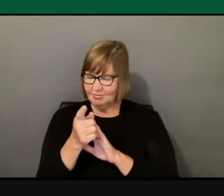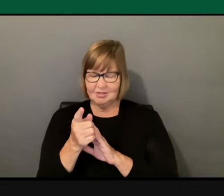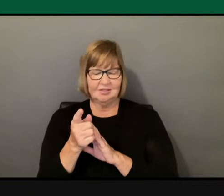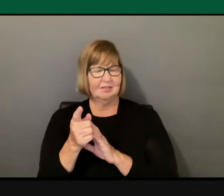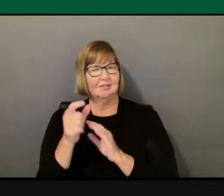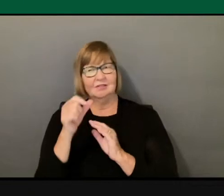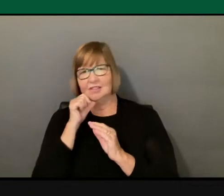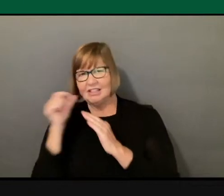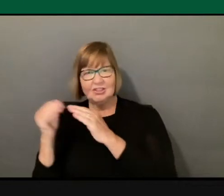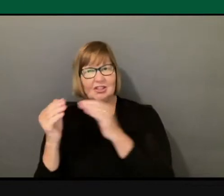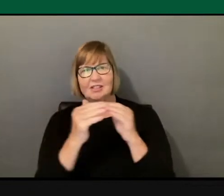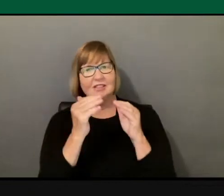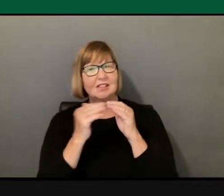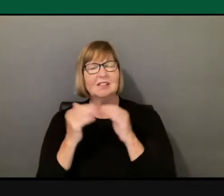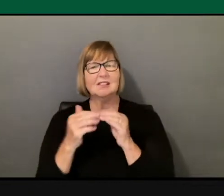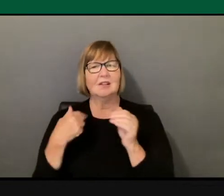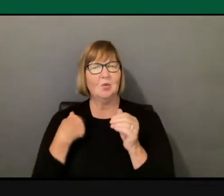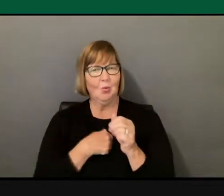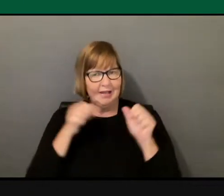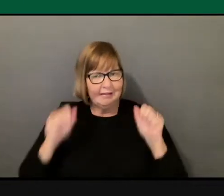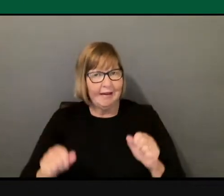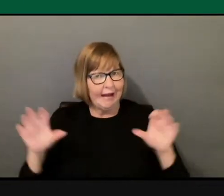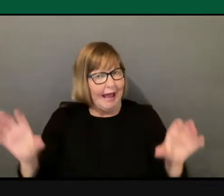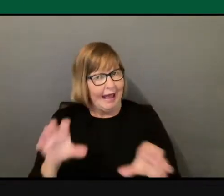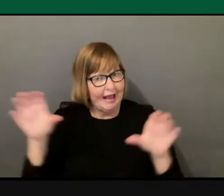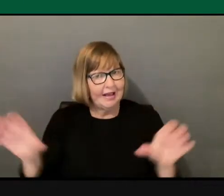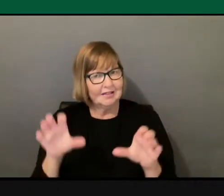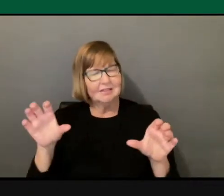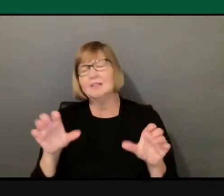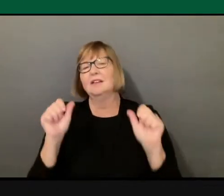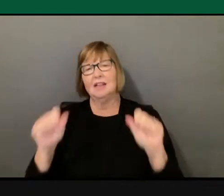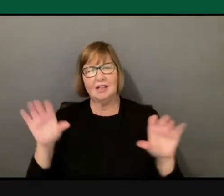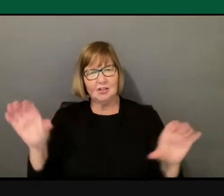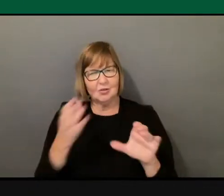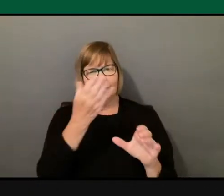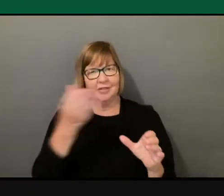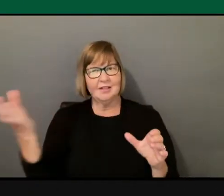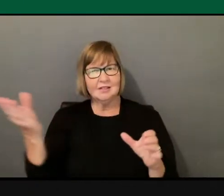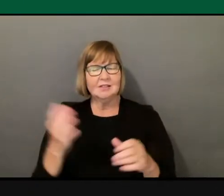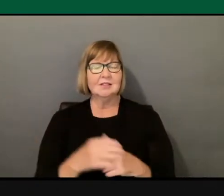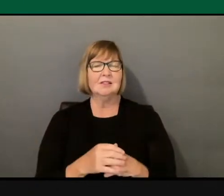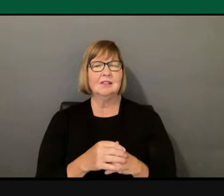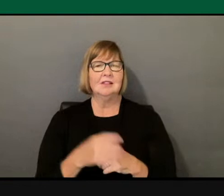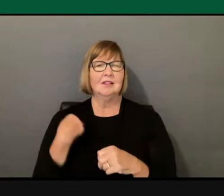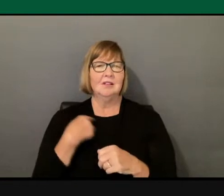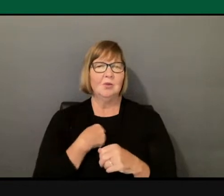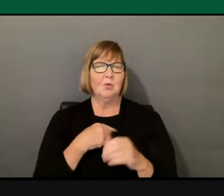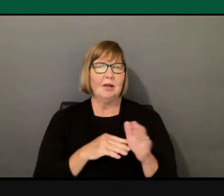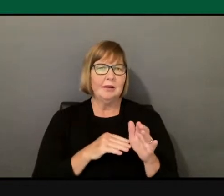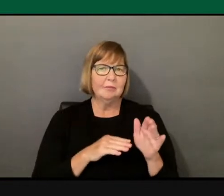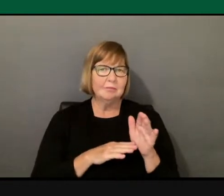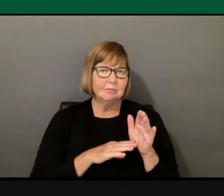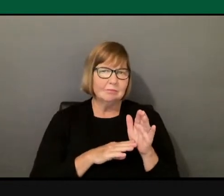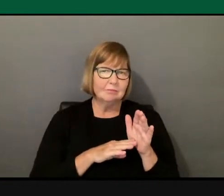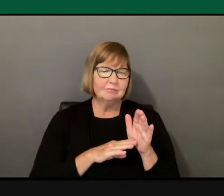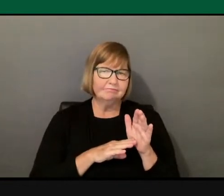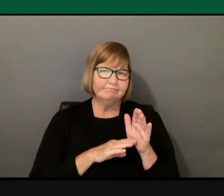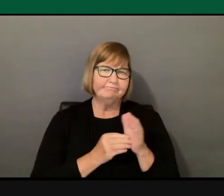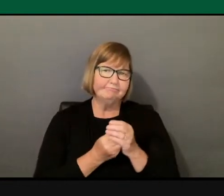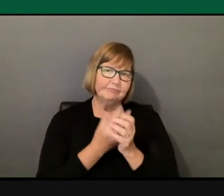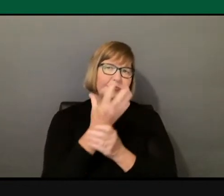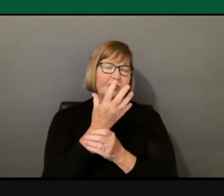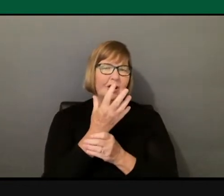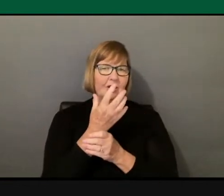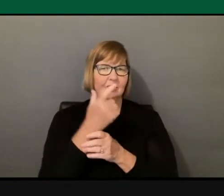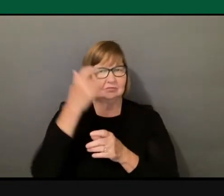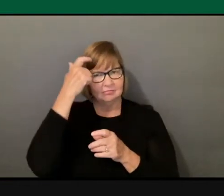certain things. And in that sense, as we mature cognitively, emotionally, psychologically, we need